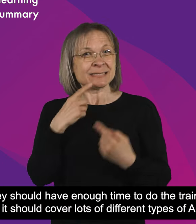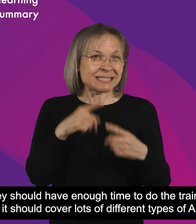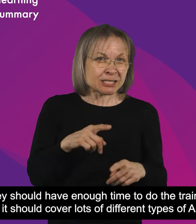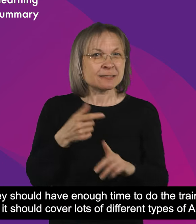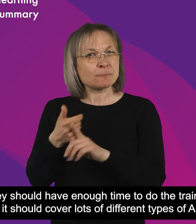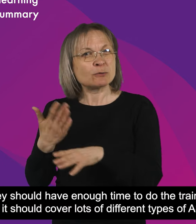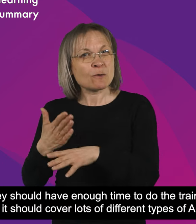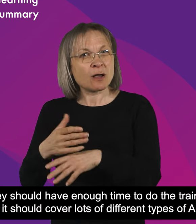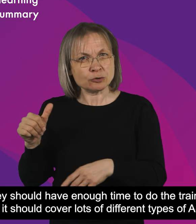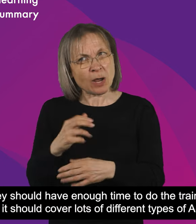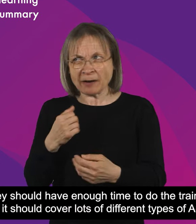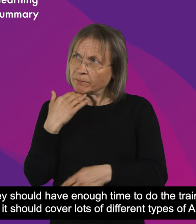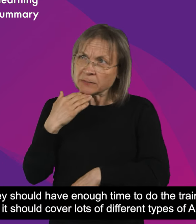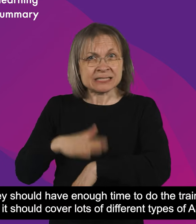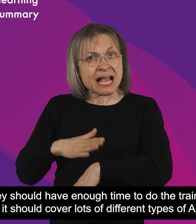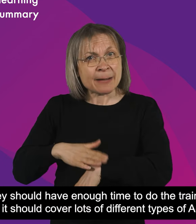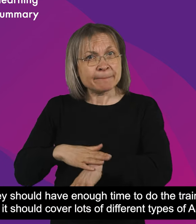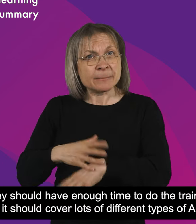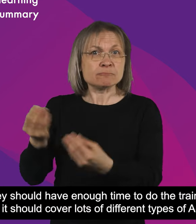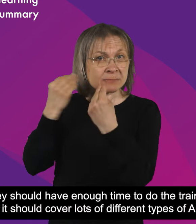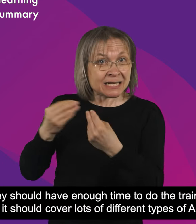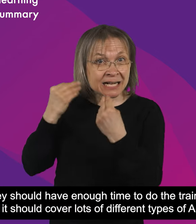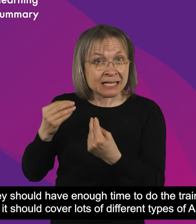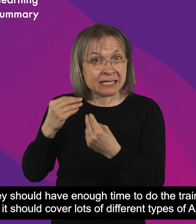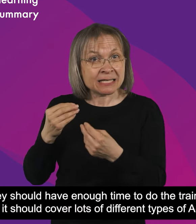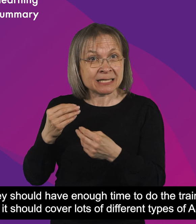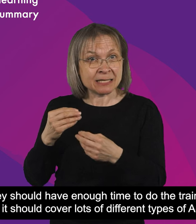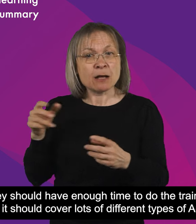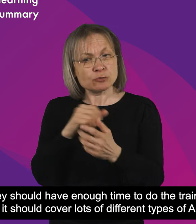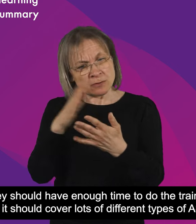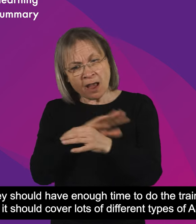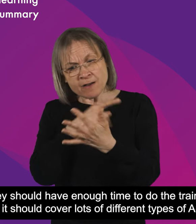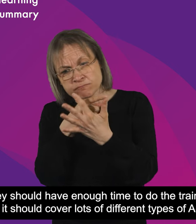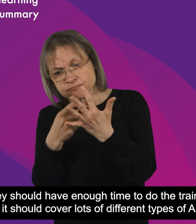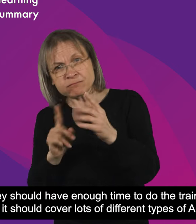They should have enough time to do the training and it should cover lots of different types of ASN.